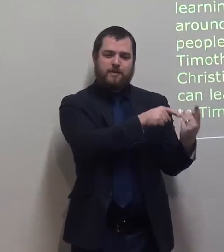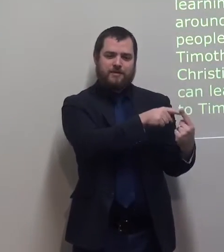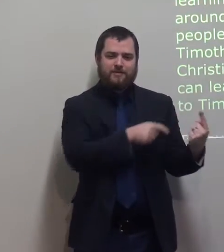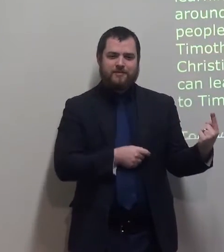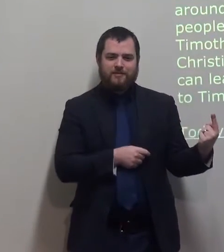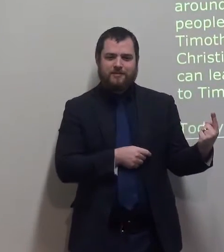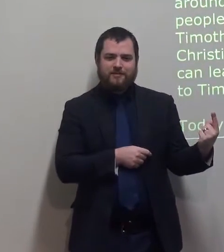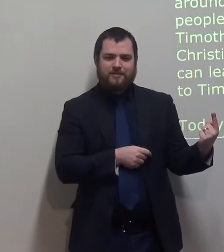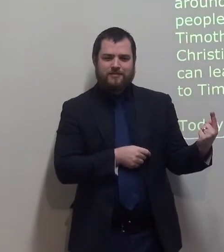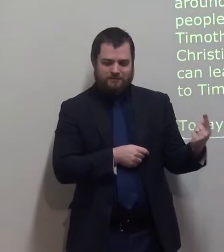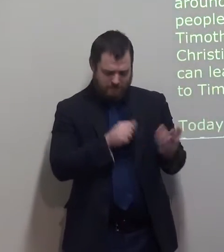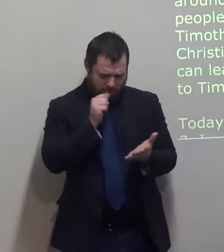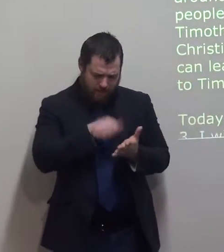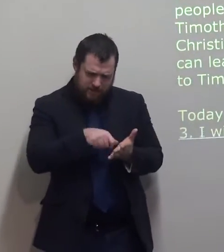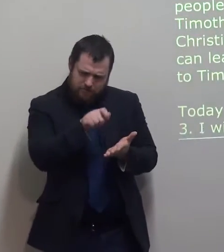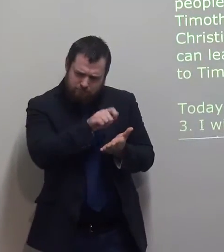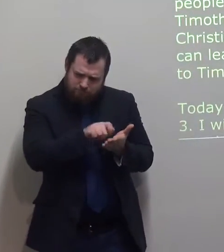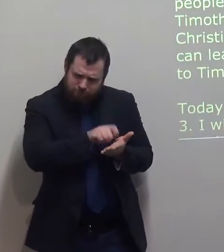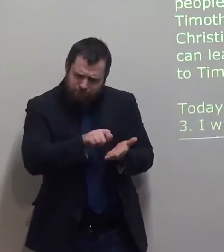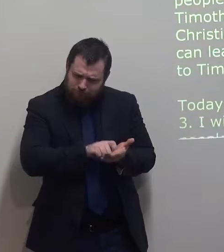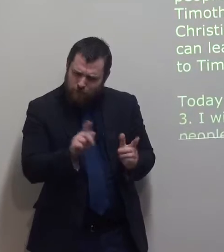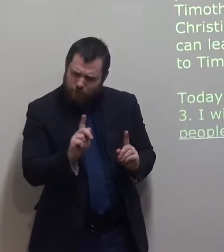We'll talk to you through how Christian people must behave.